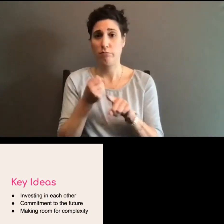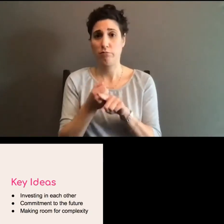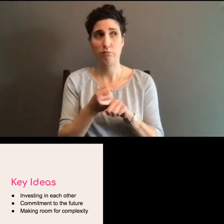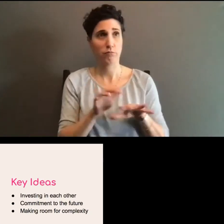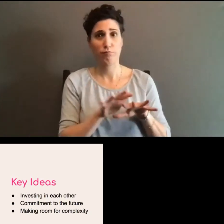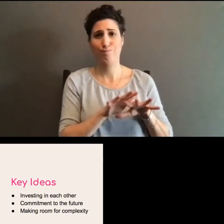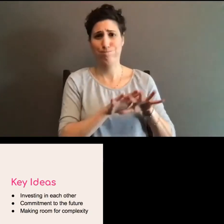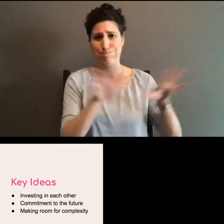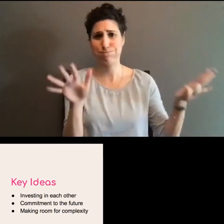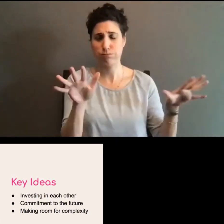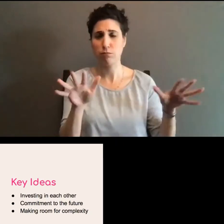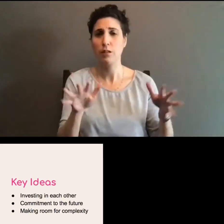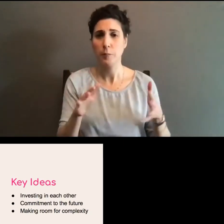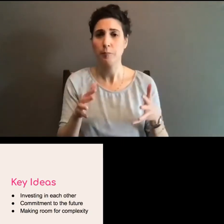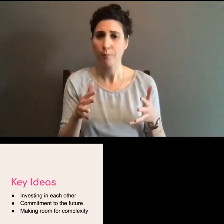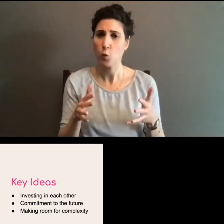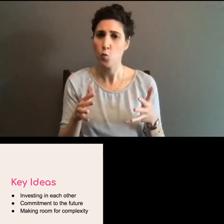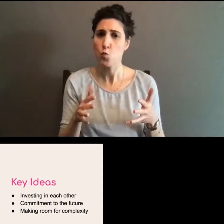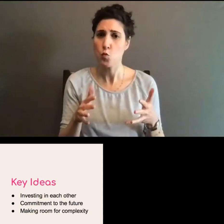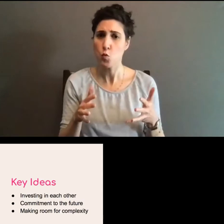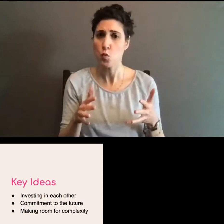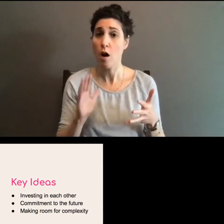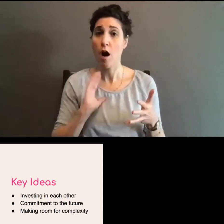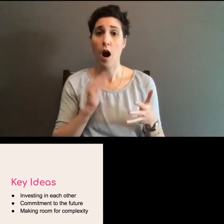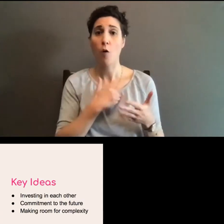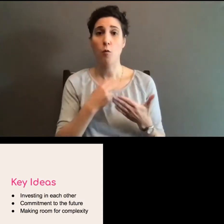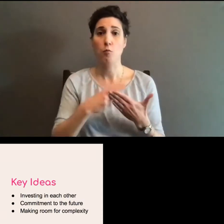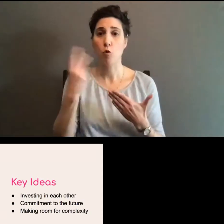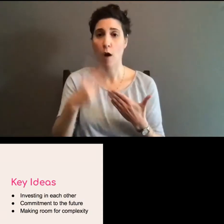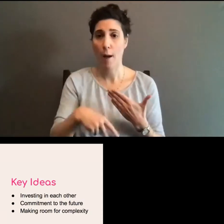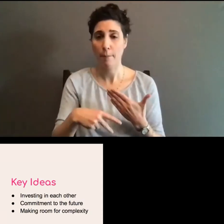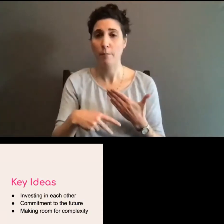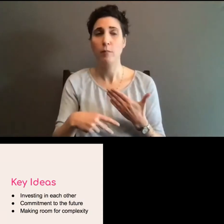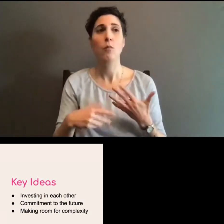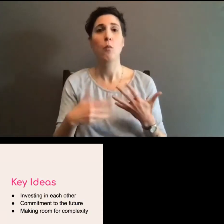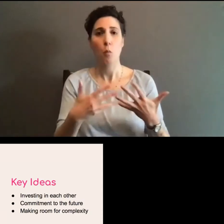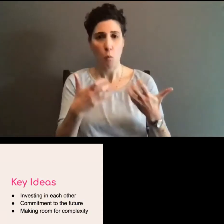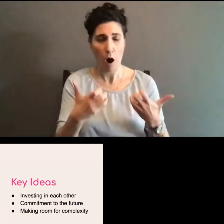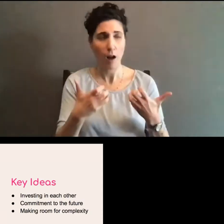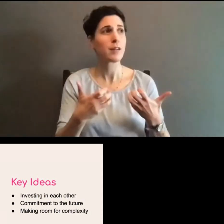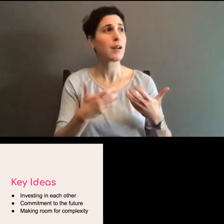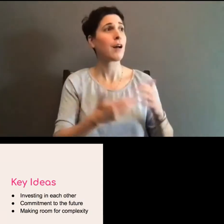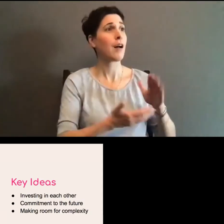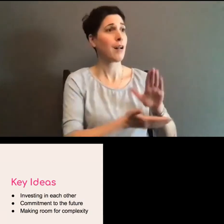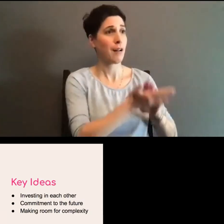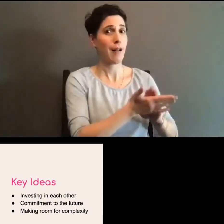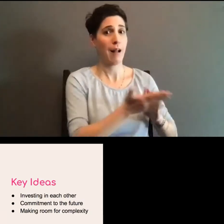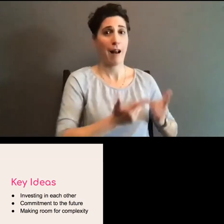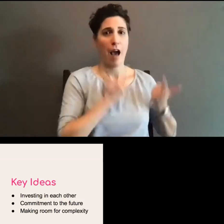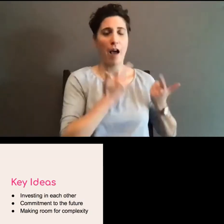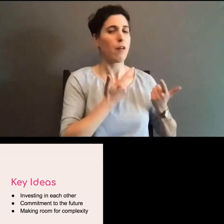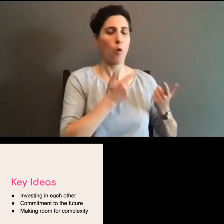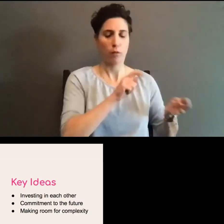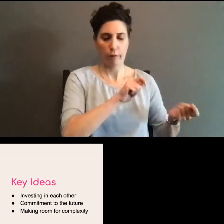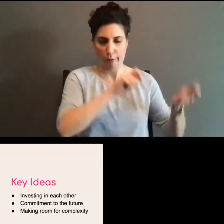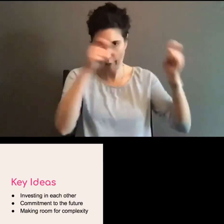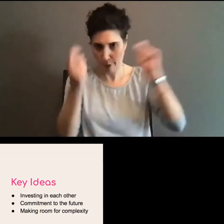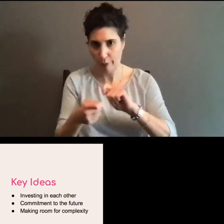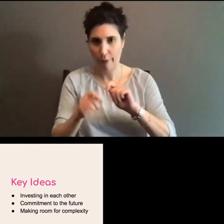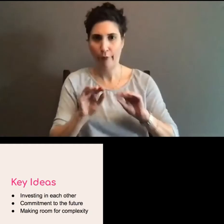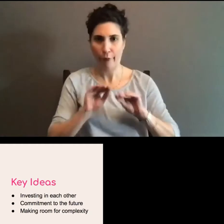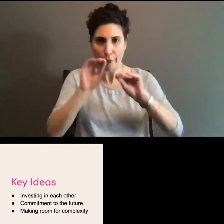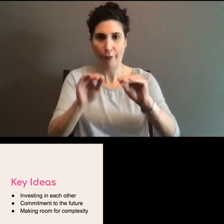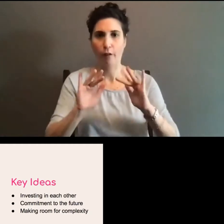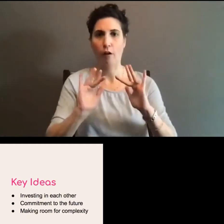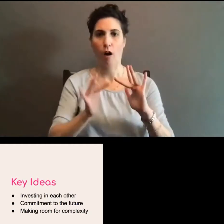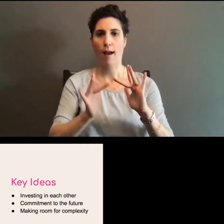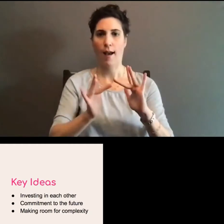to lift all the programming we had and place it in a digital box and, uh, do, you know, due to pressures of funding